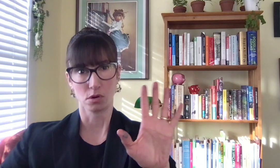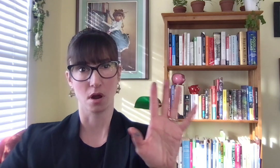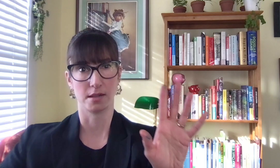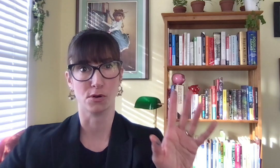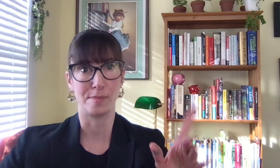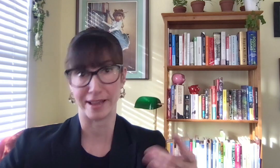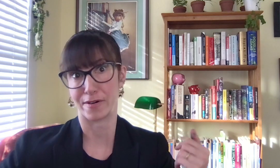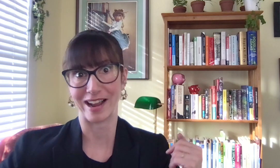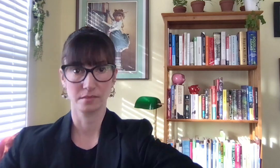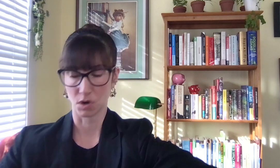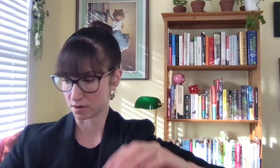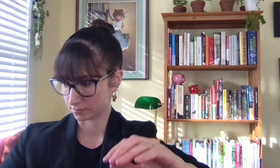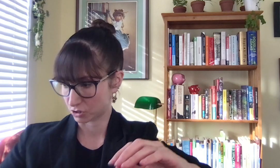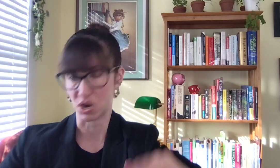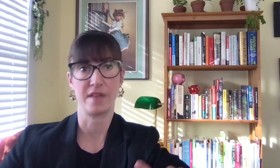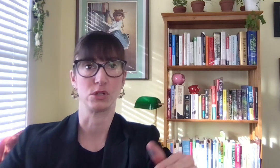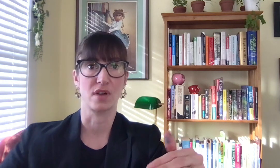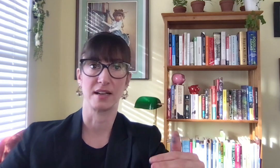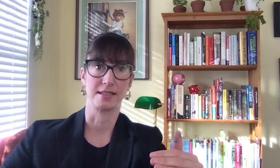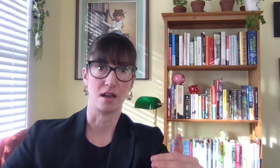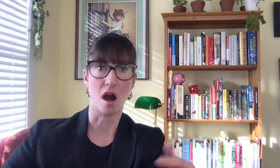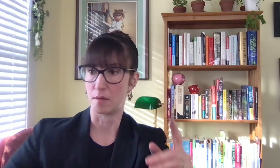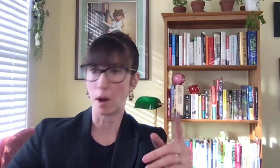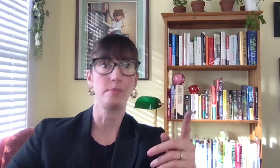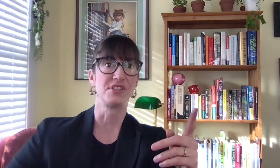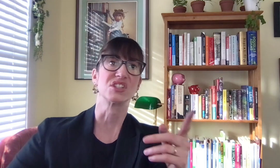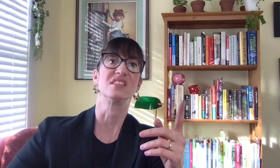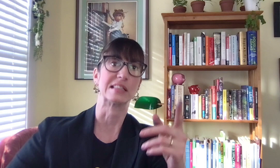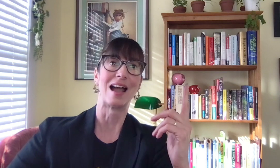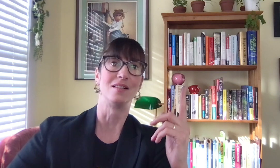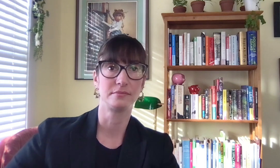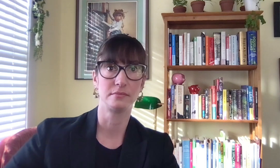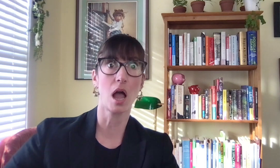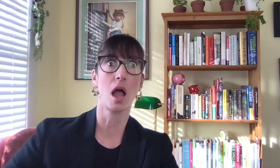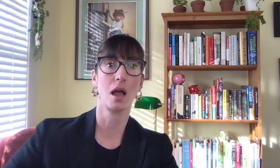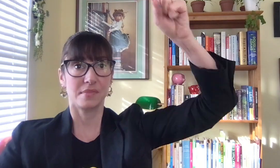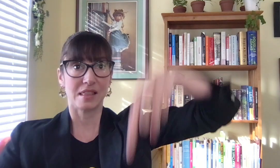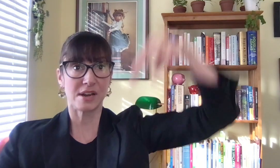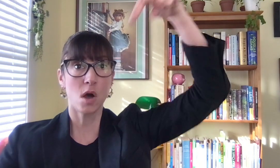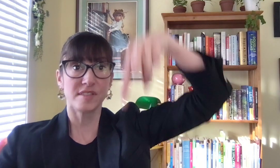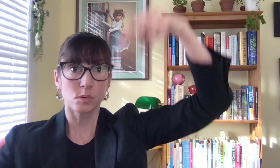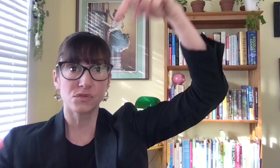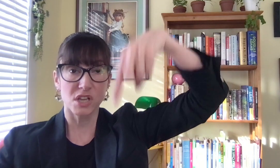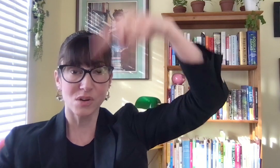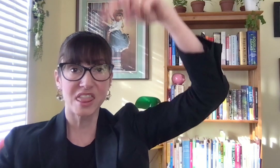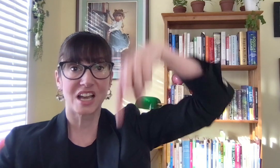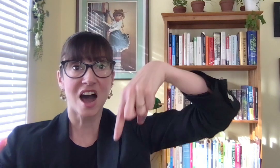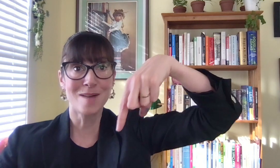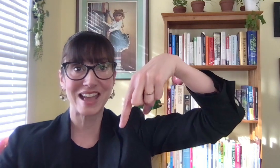your credit score up like a rocket. You're a shot of adrenaline to the heart, Pulp Fiction style. Oh! Let me know if this works for you in the comments.